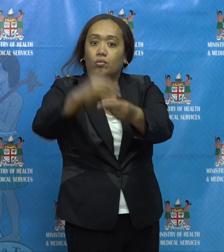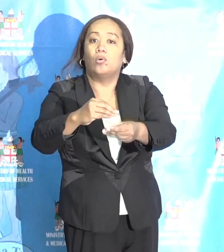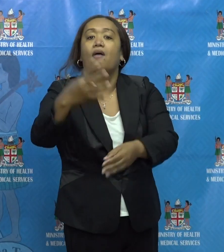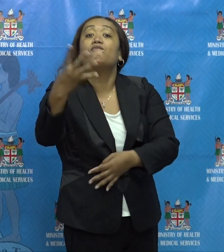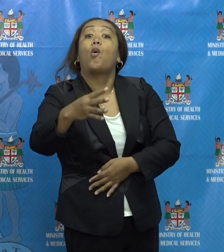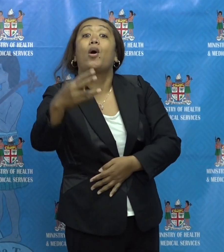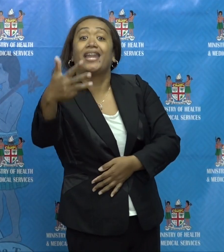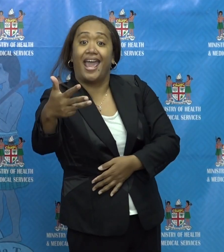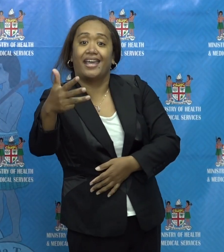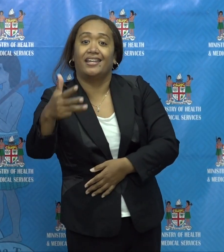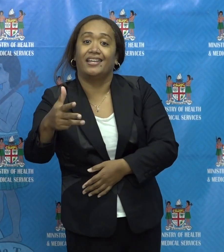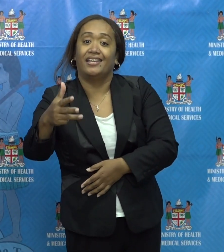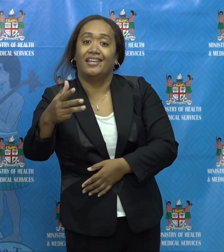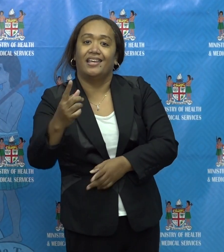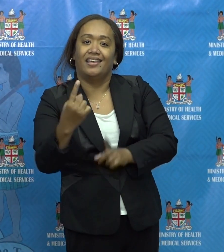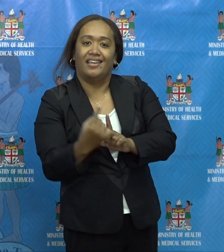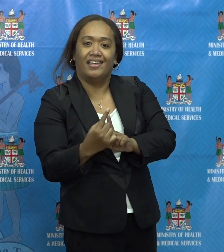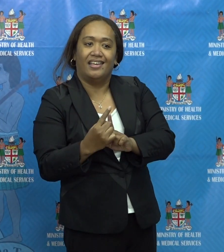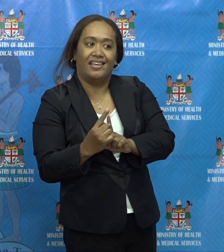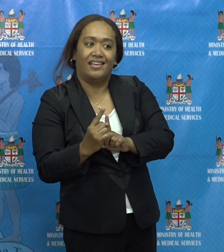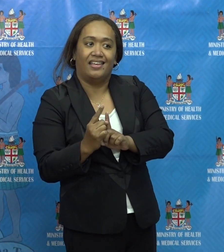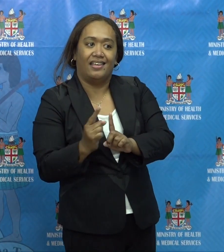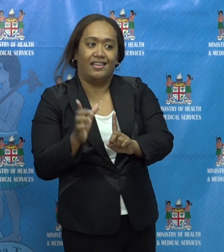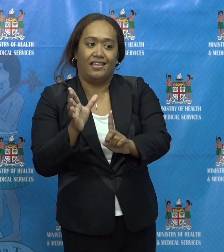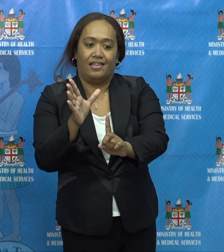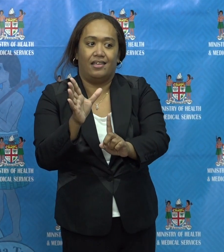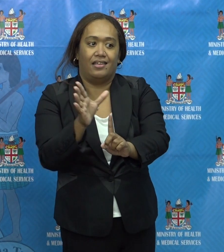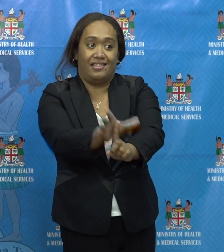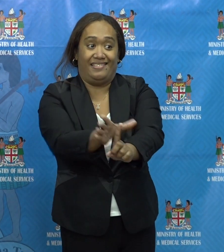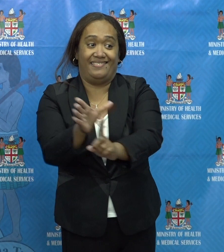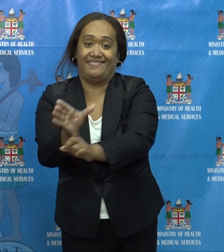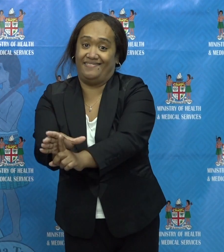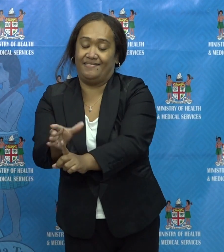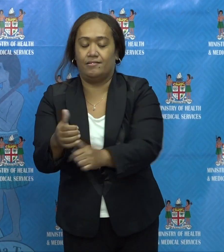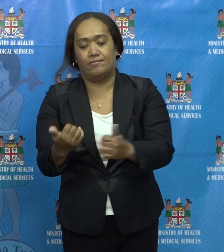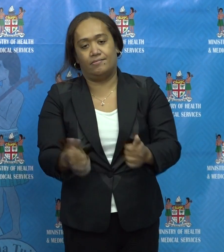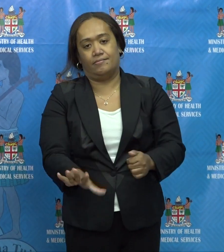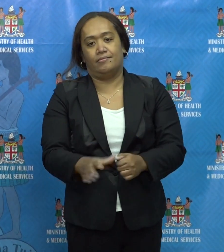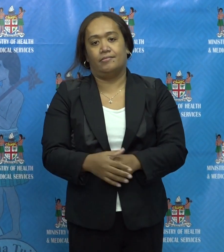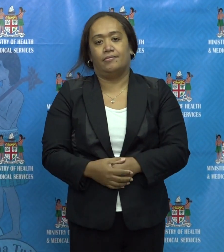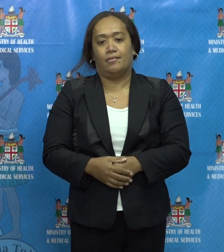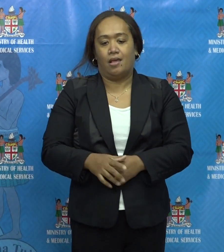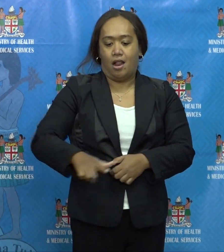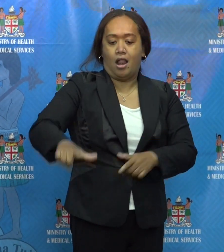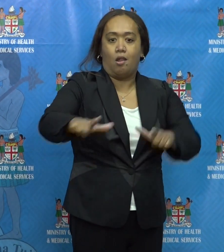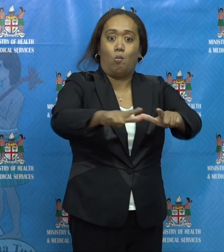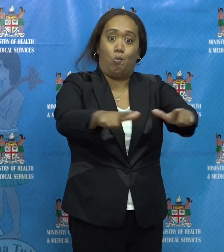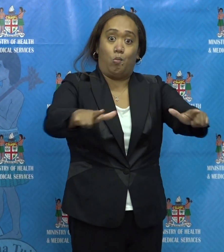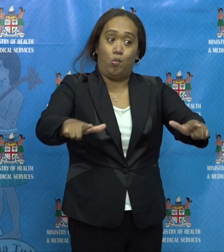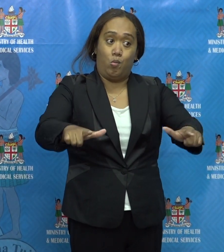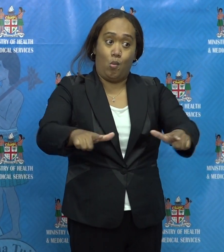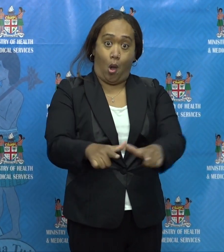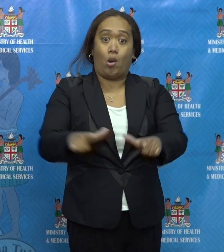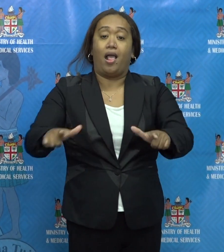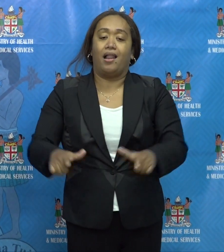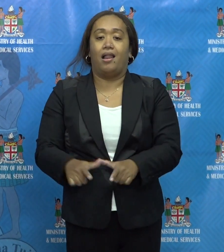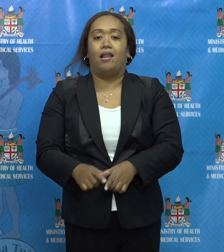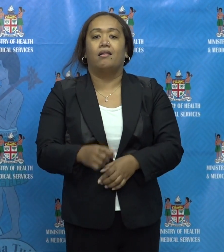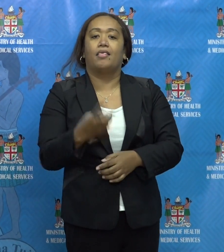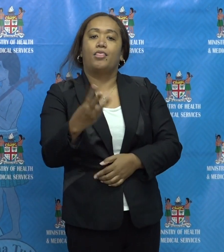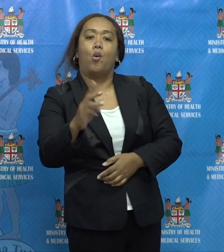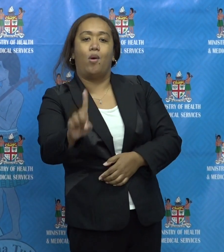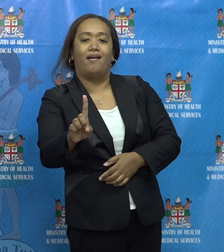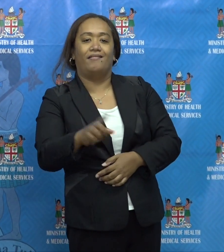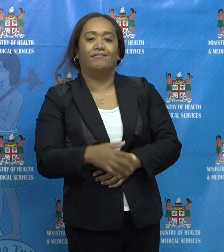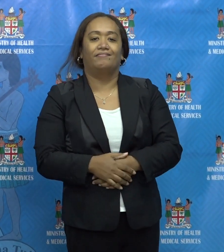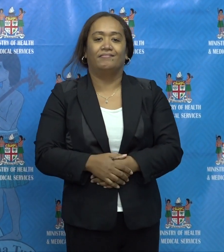isolation. 16 of these are border quarantine cases. 31 are locally transmitted, and two are still under investigation to determine the source